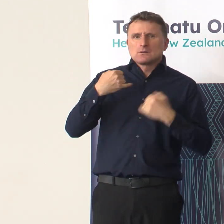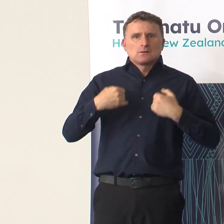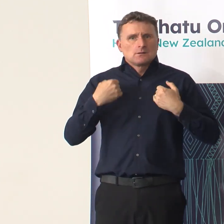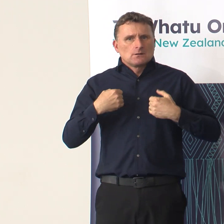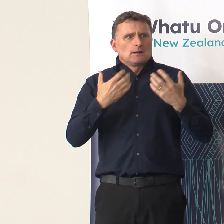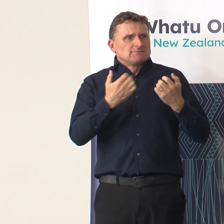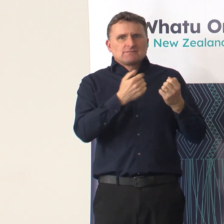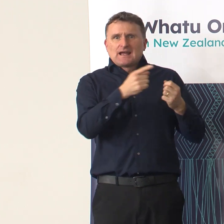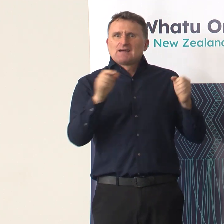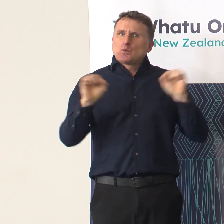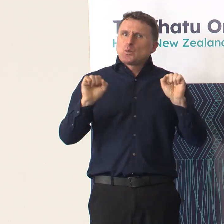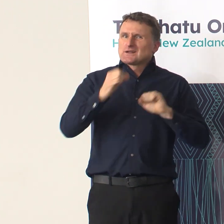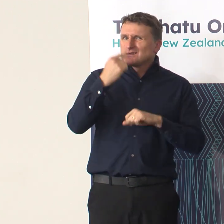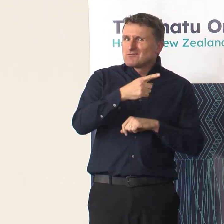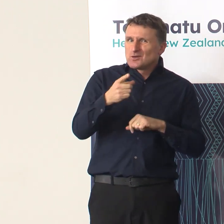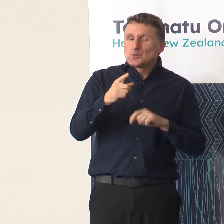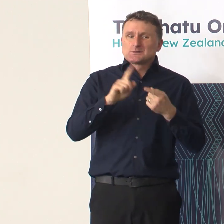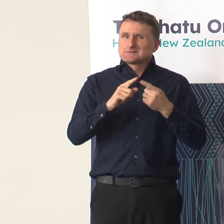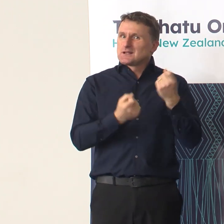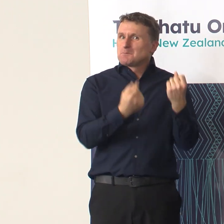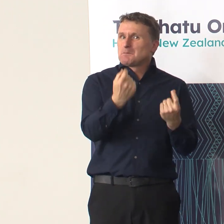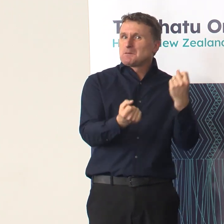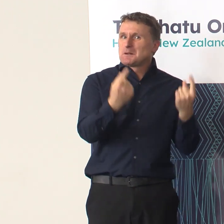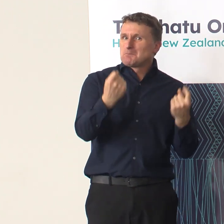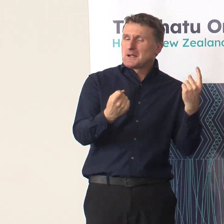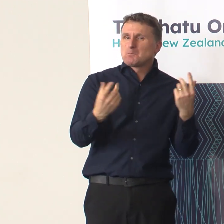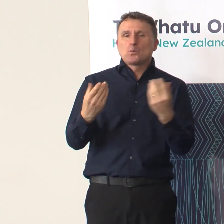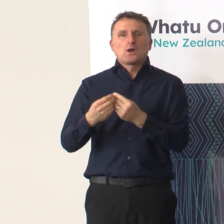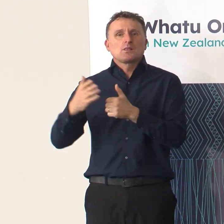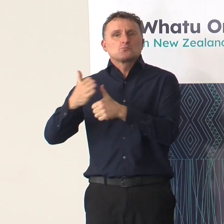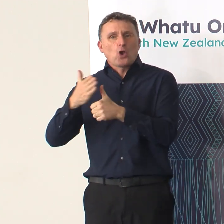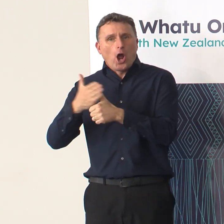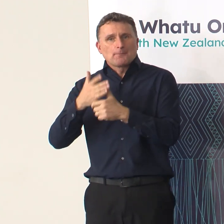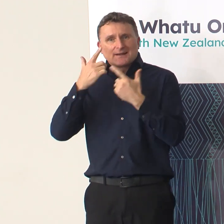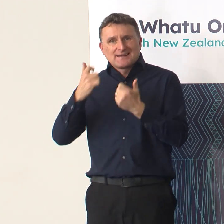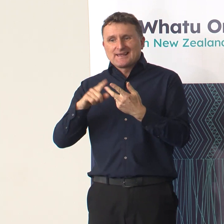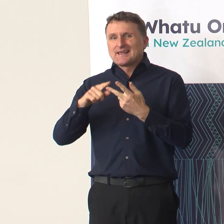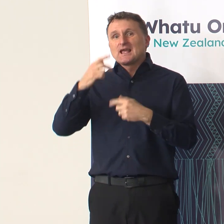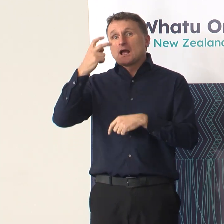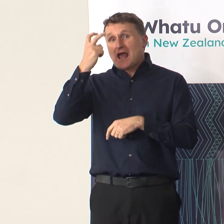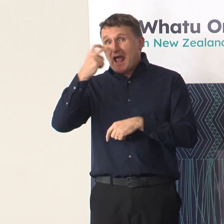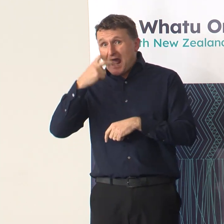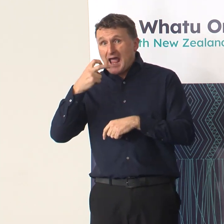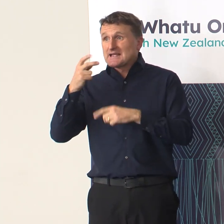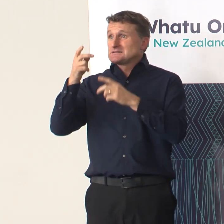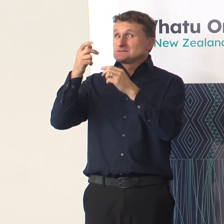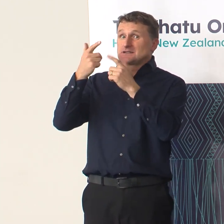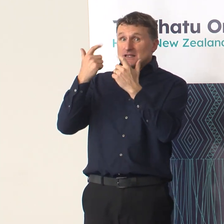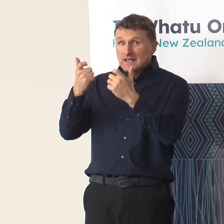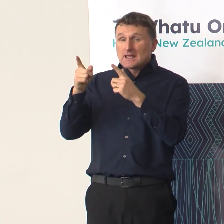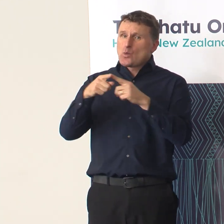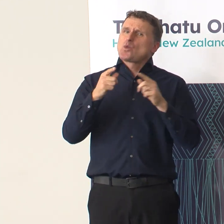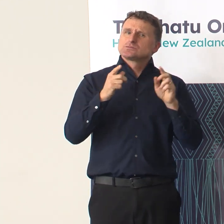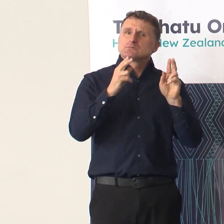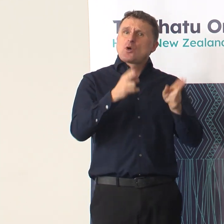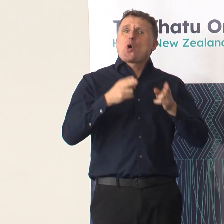presenting. And this is across primary care, aged residential care, as well as our emergency departments and hospitals. So it is pressured.